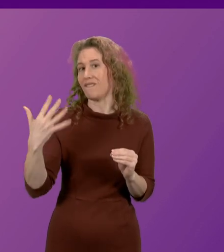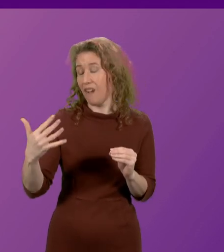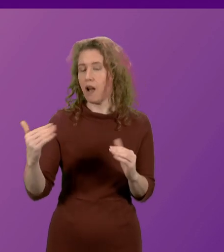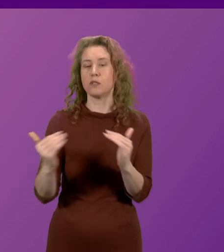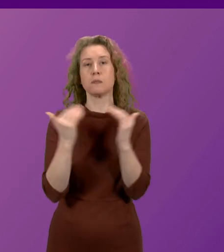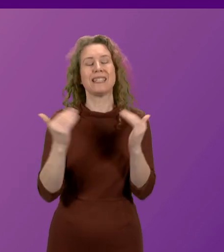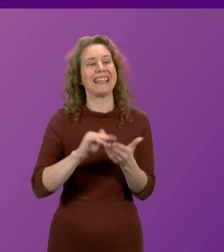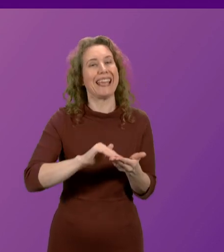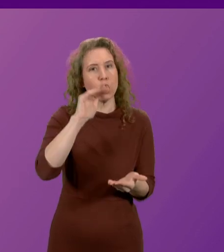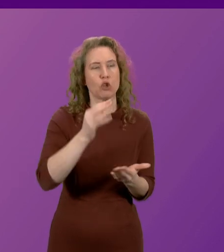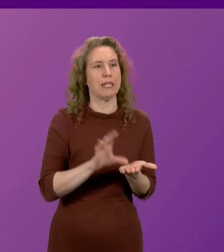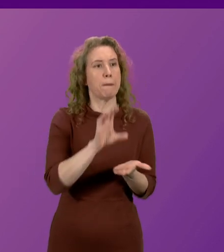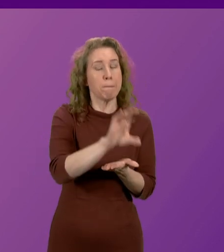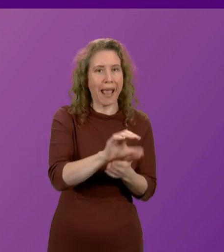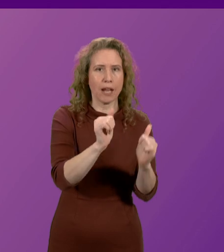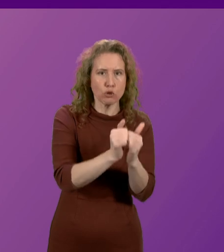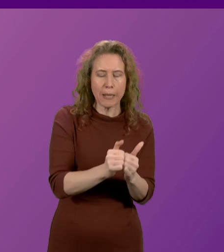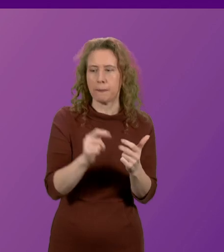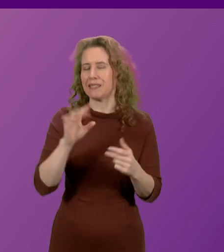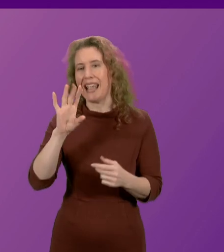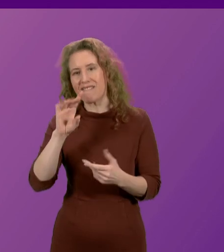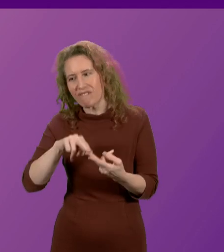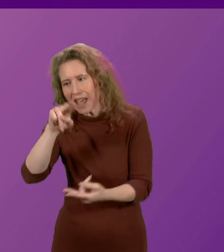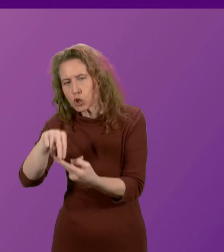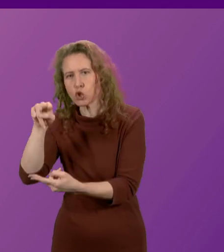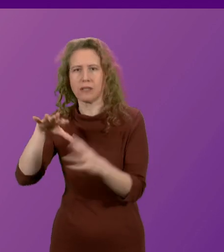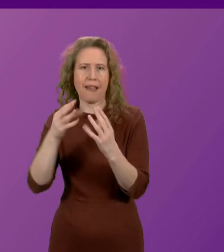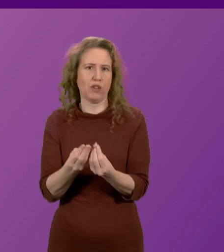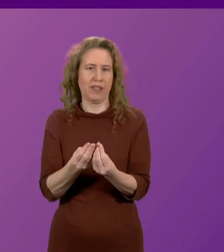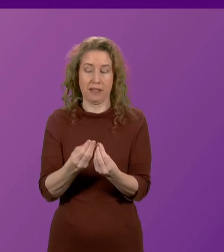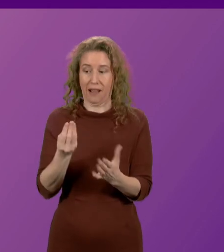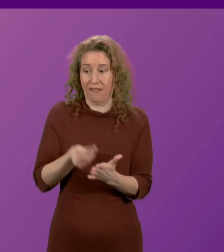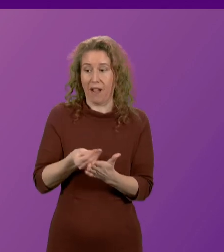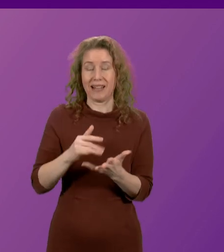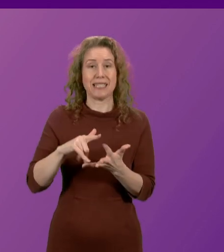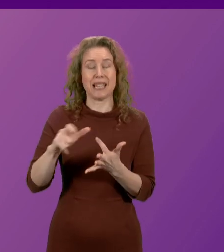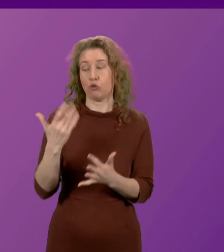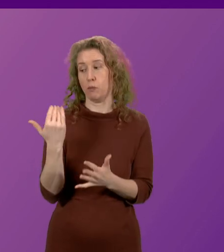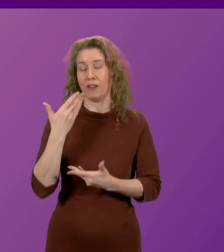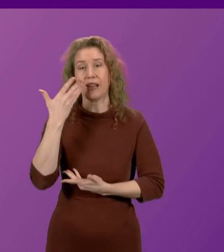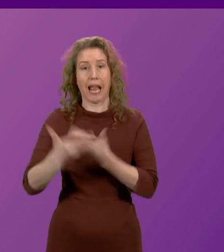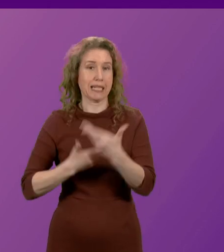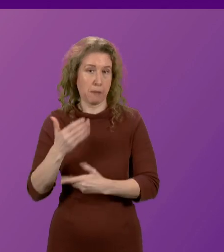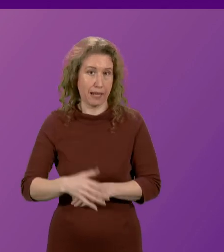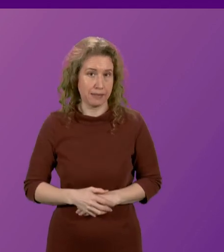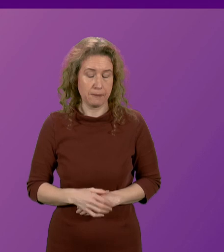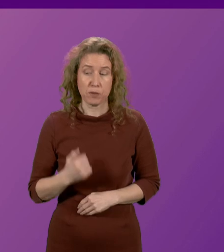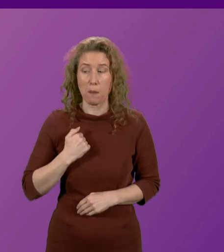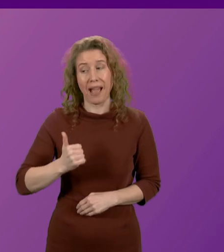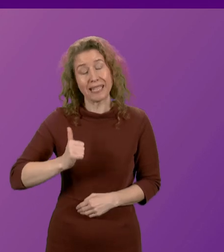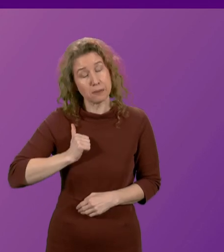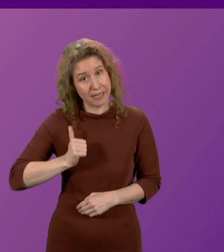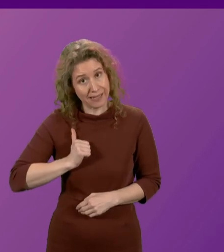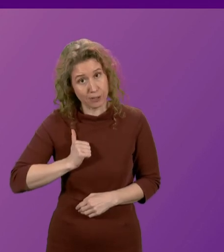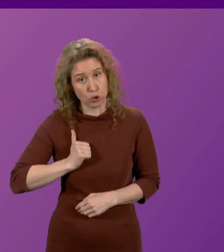pay settlements and the effect of inflation that the Finance Secretary has previously explained to Parliament. So my expectation